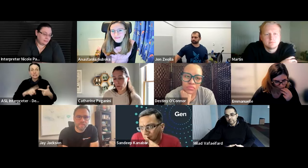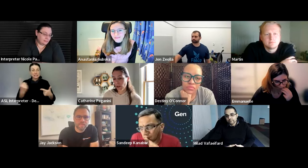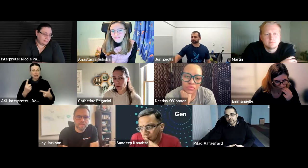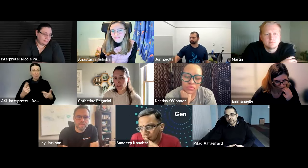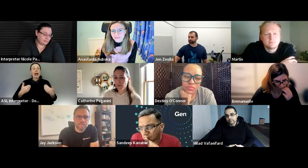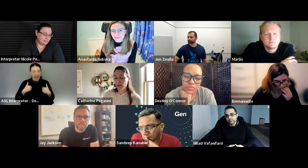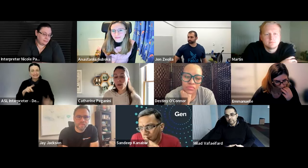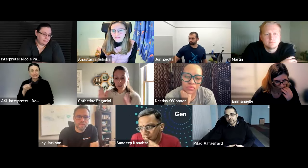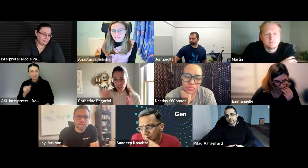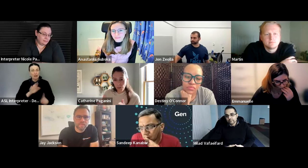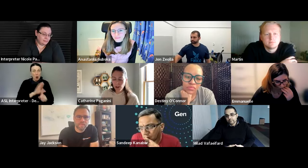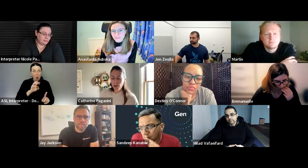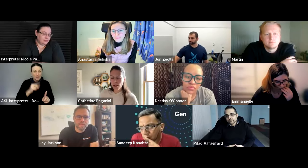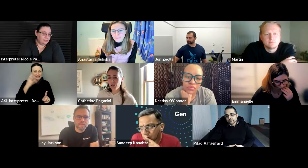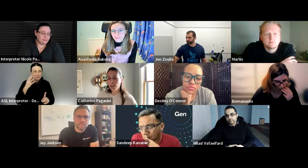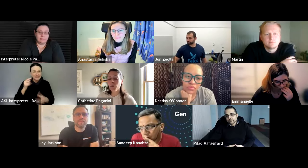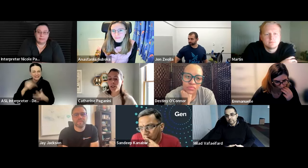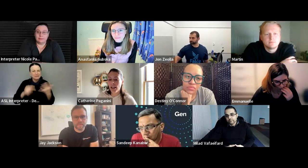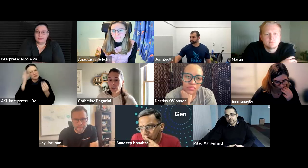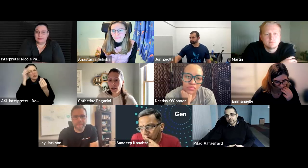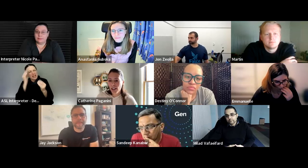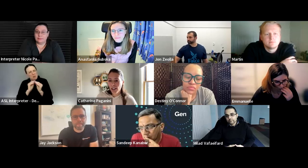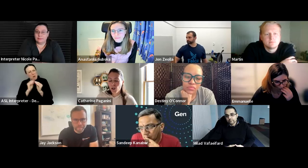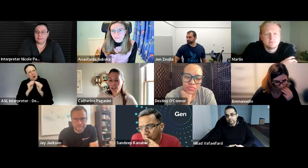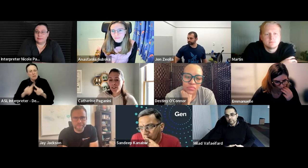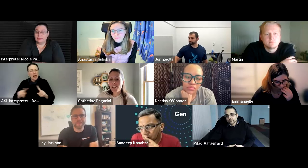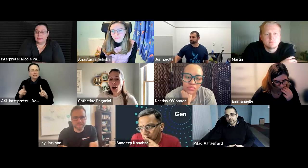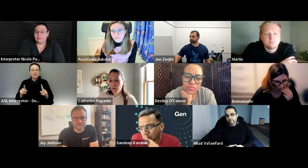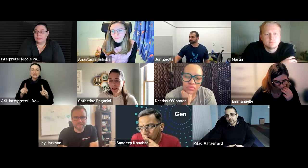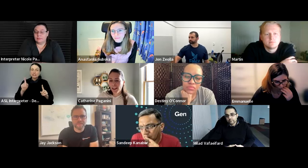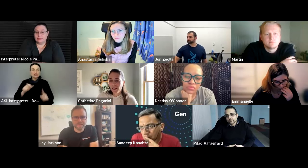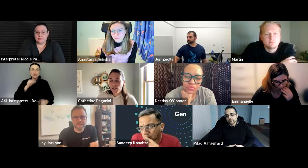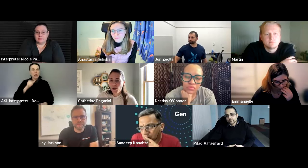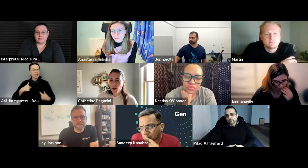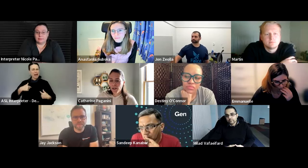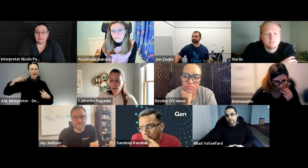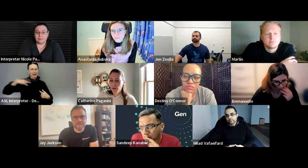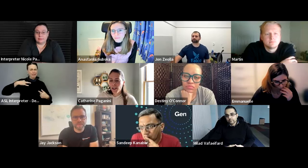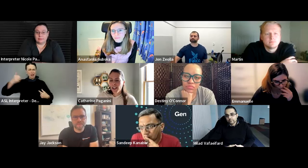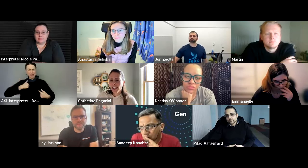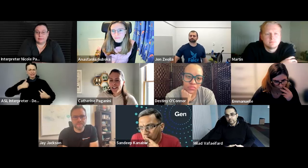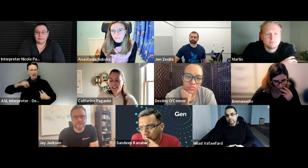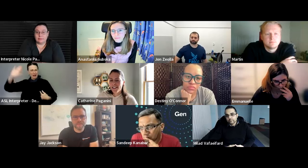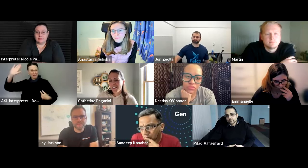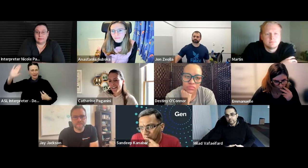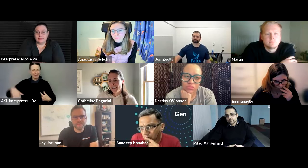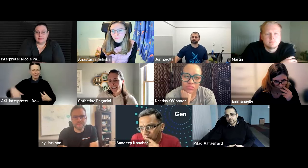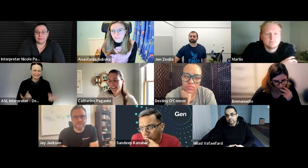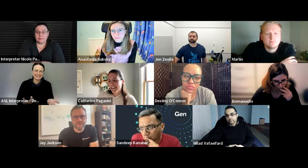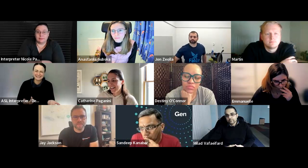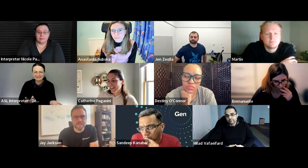disabilities right with their own experience we have to think about it a little bit but yes it should definitely not be someone who is